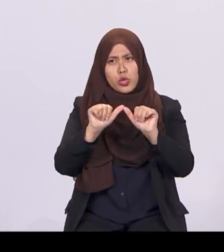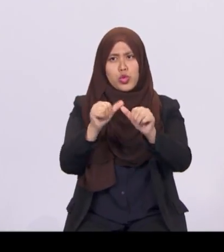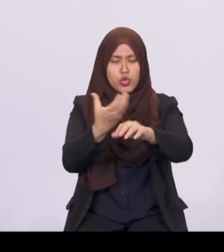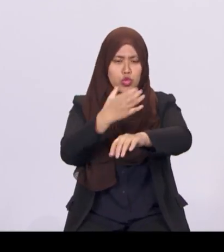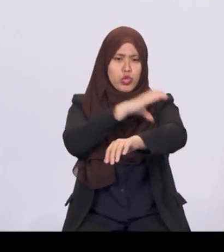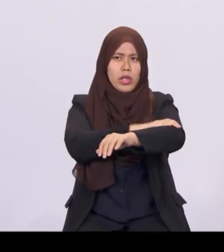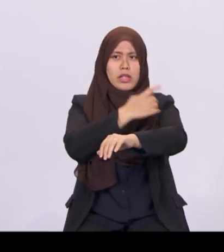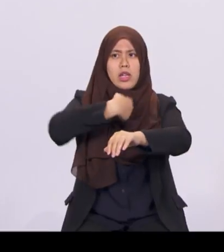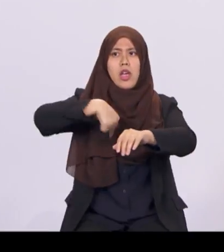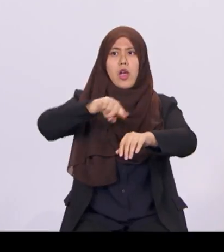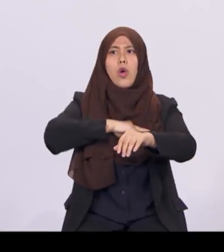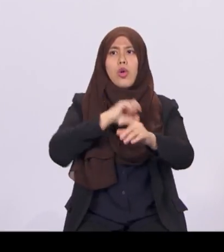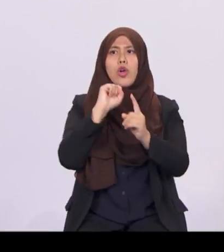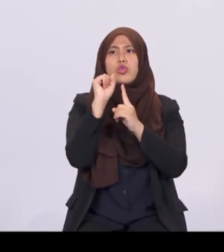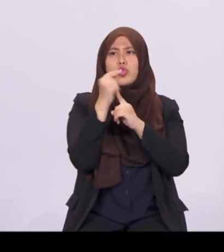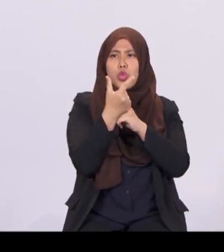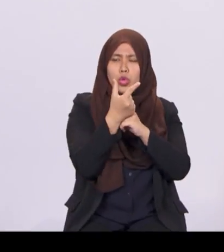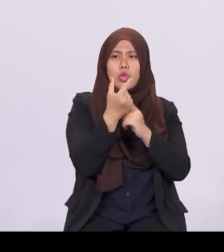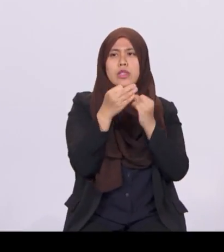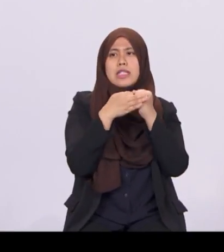in the face of demographic challenges like ageing.